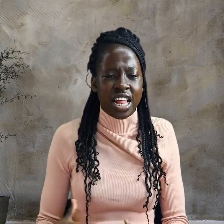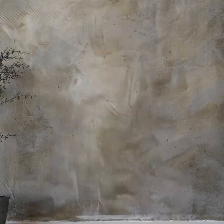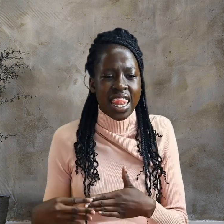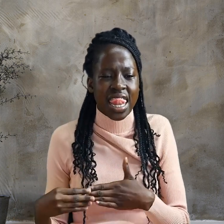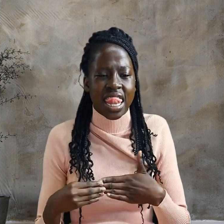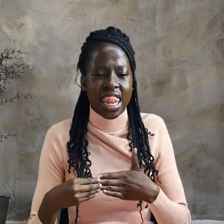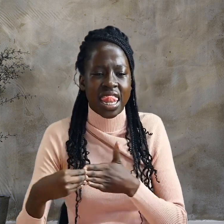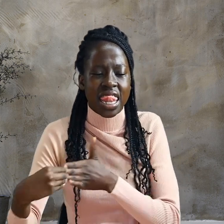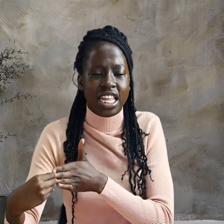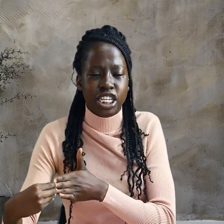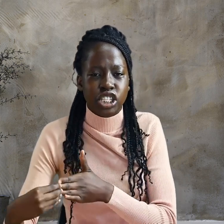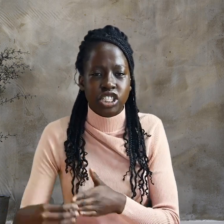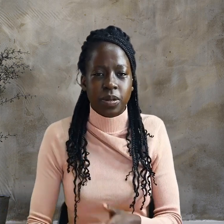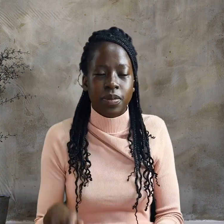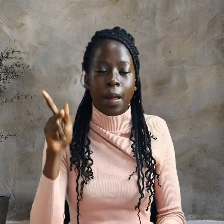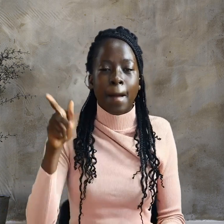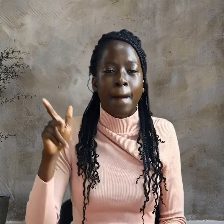Peter's First Denial